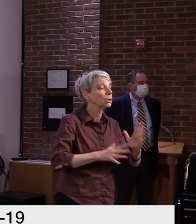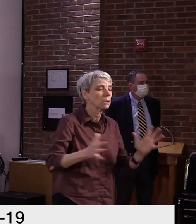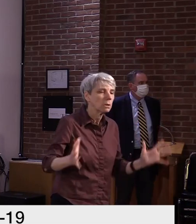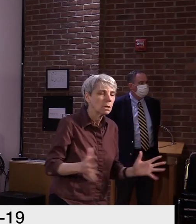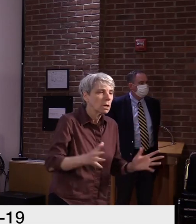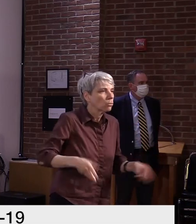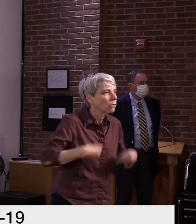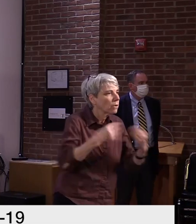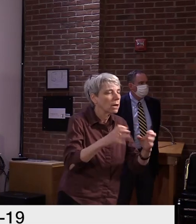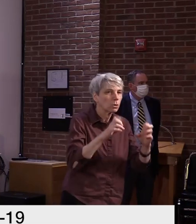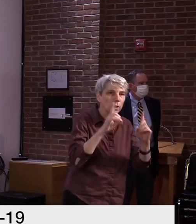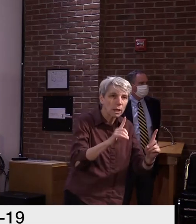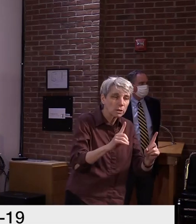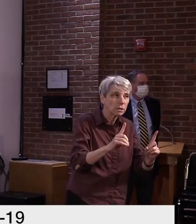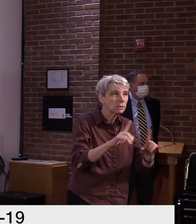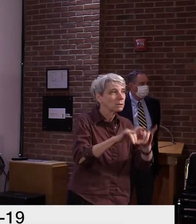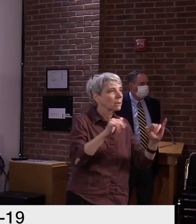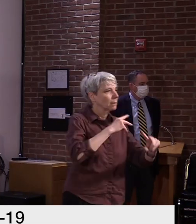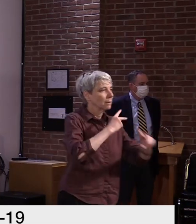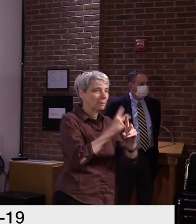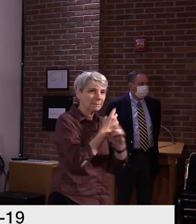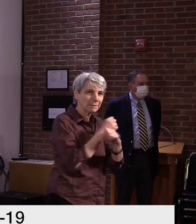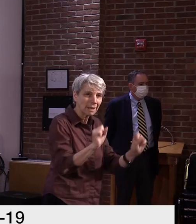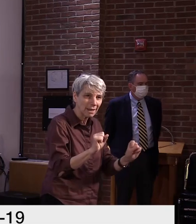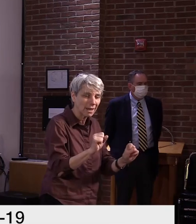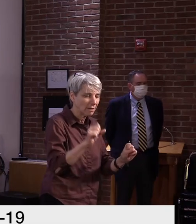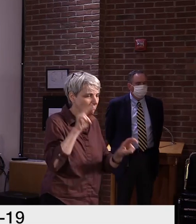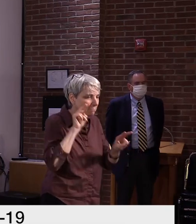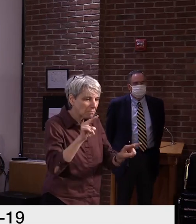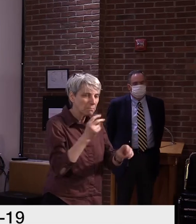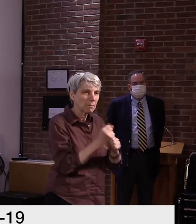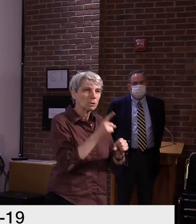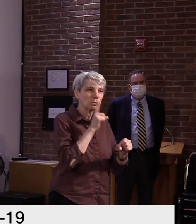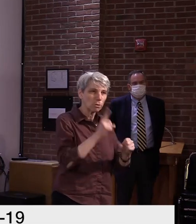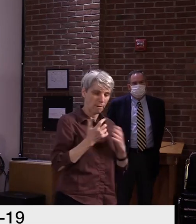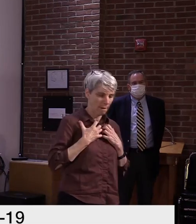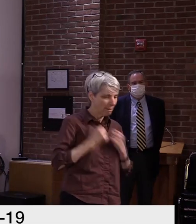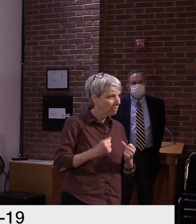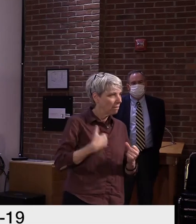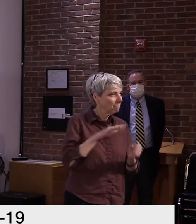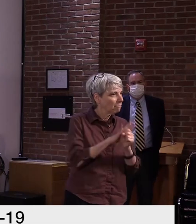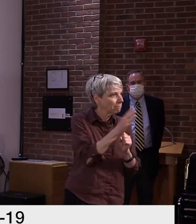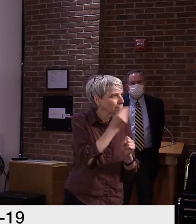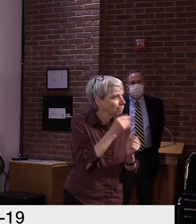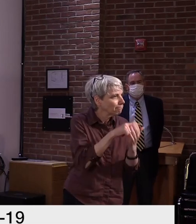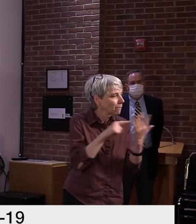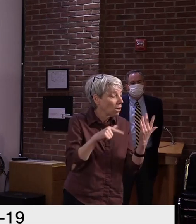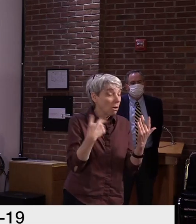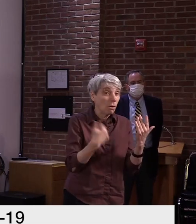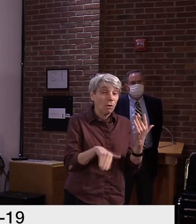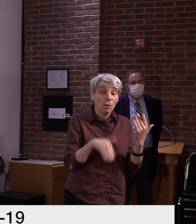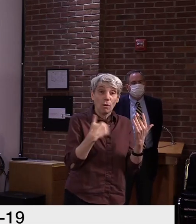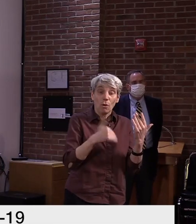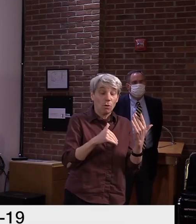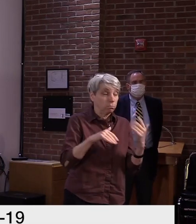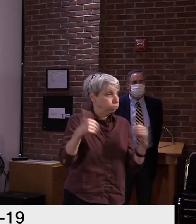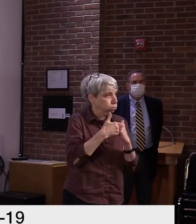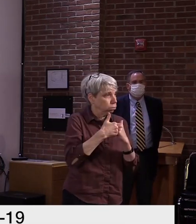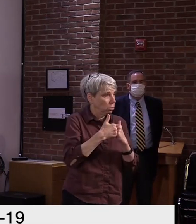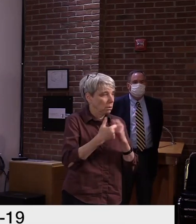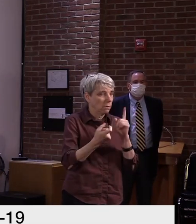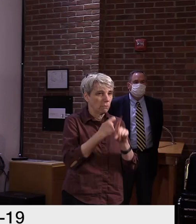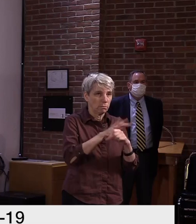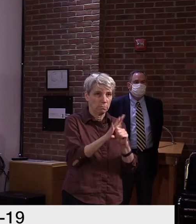and safeguarding their health, welfare, and nutrition has been made vastly more difficult by the presence of the coronavirus.